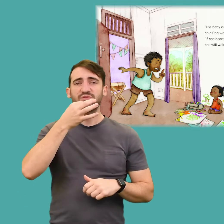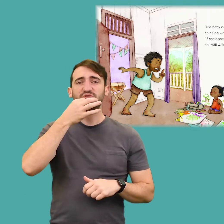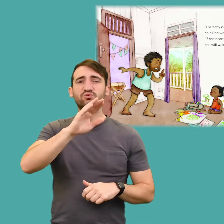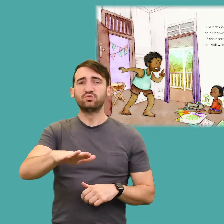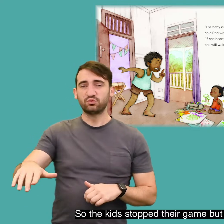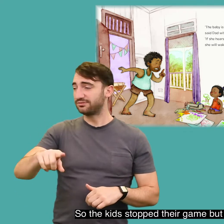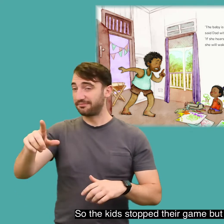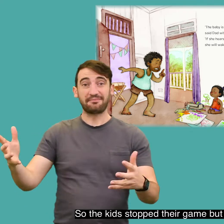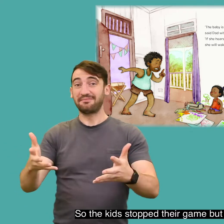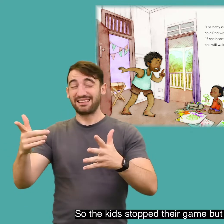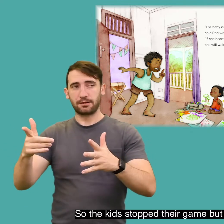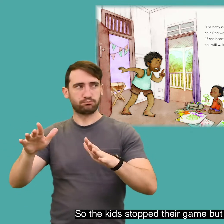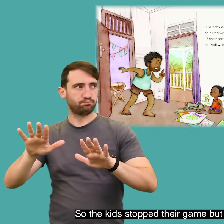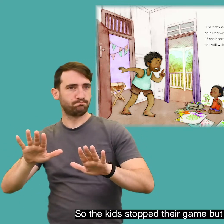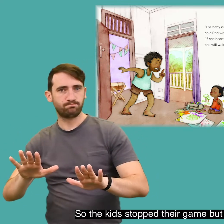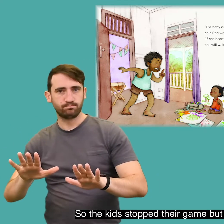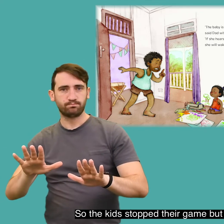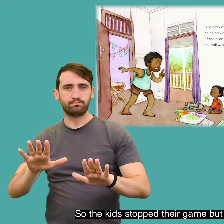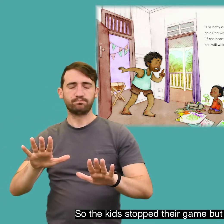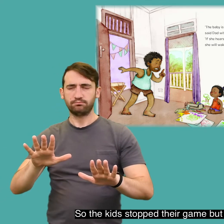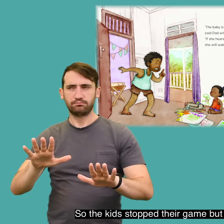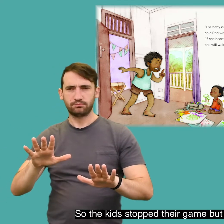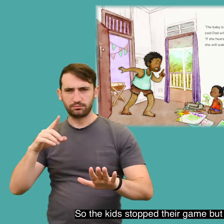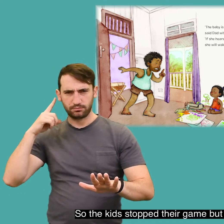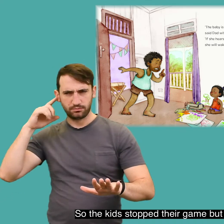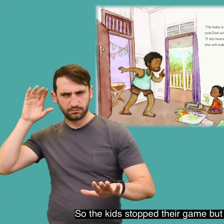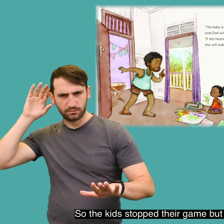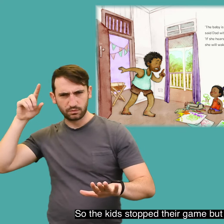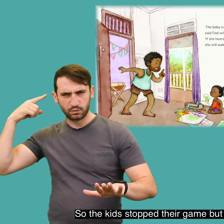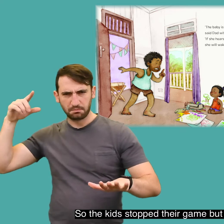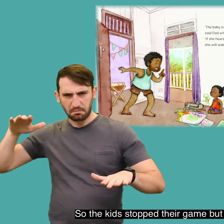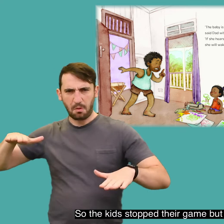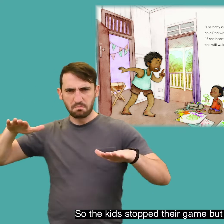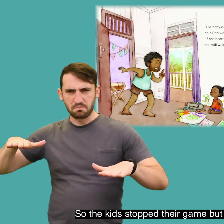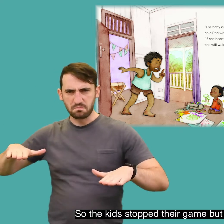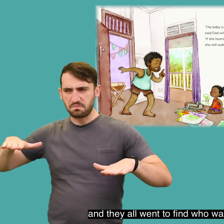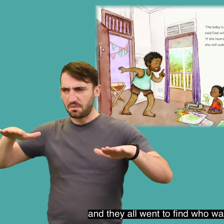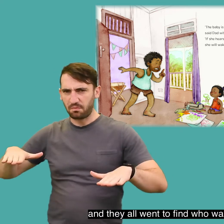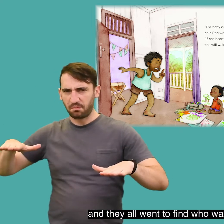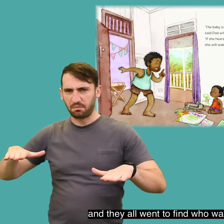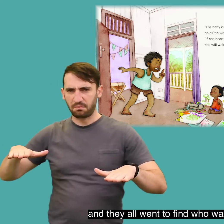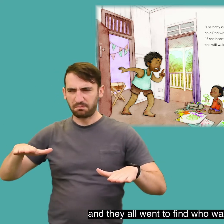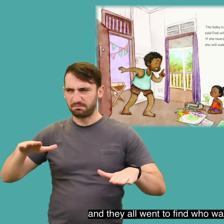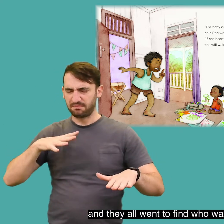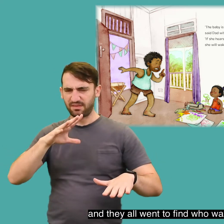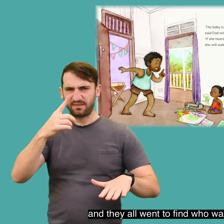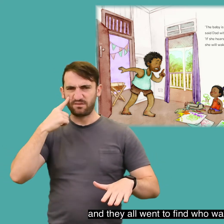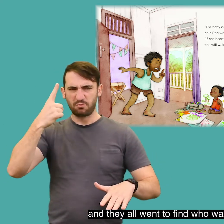So the kids stopped their game but could still hear a thumping and they all went to find